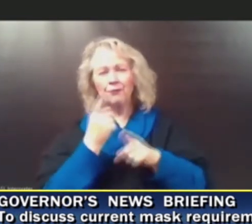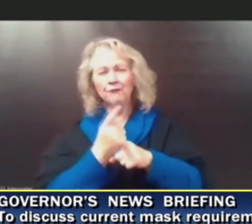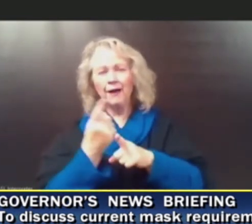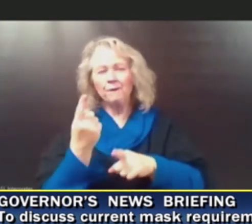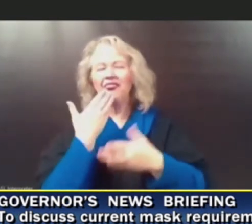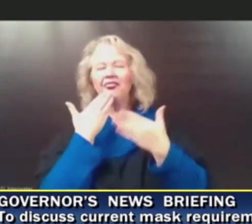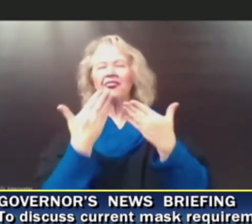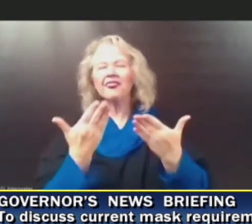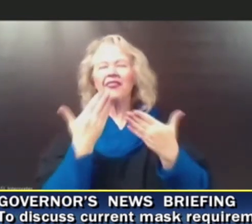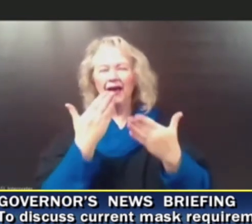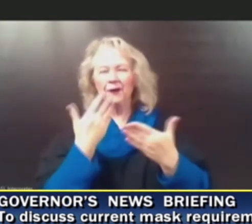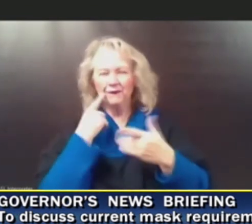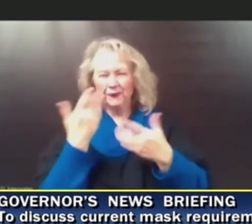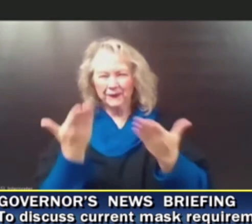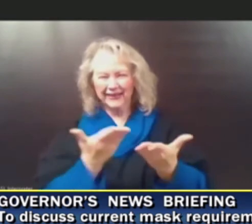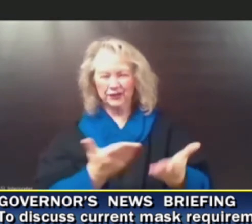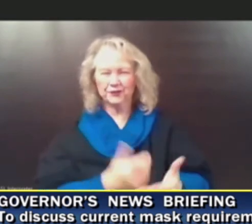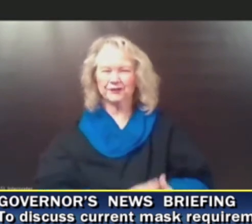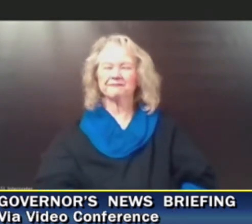everybody. Appreciate you being here.